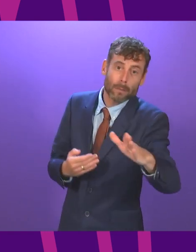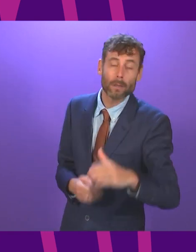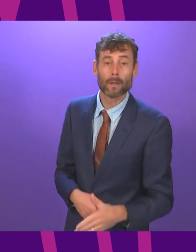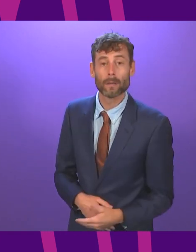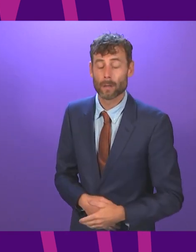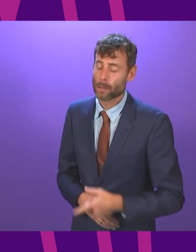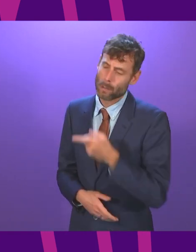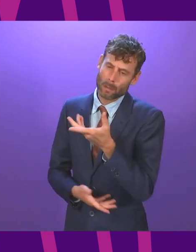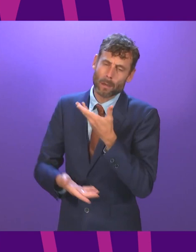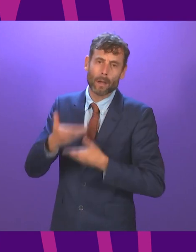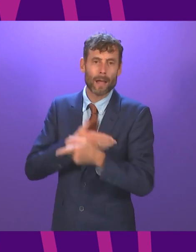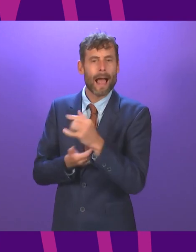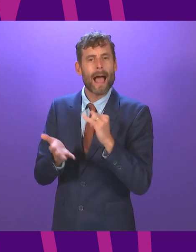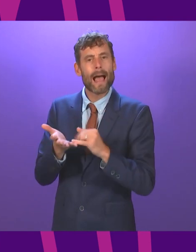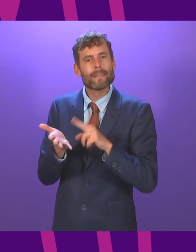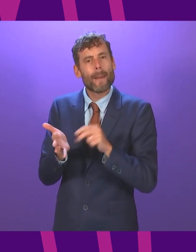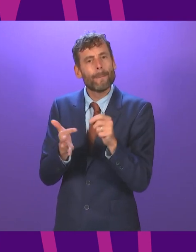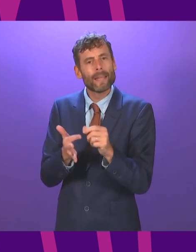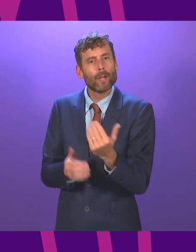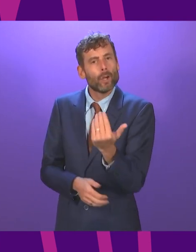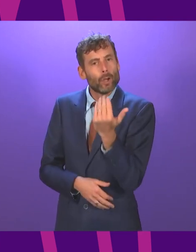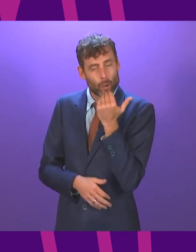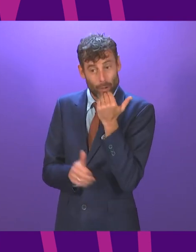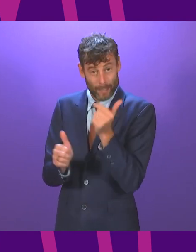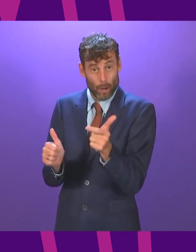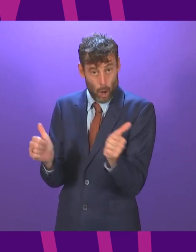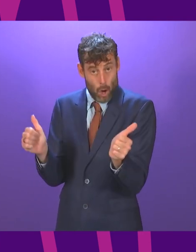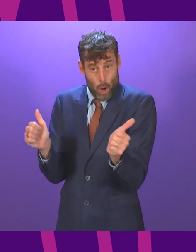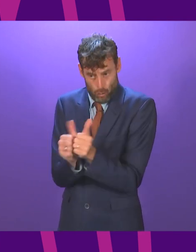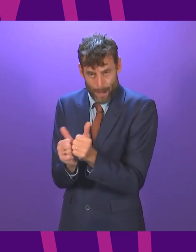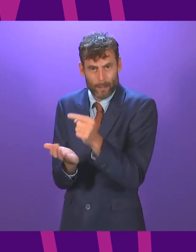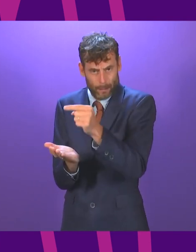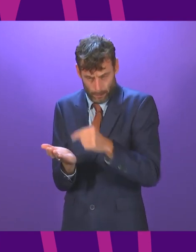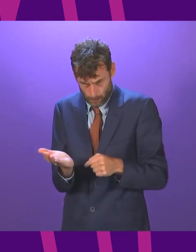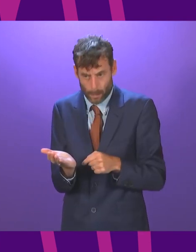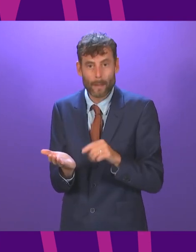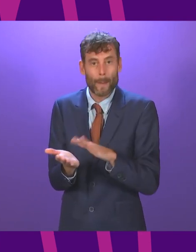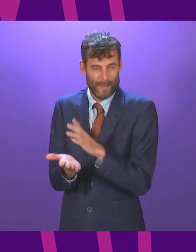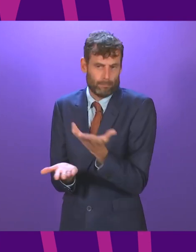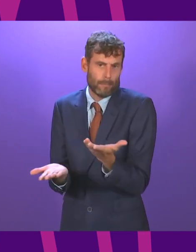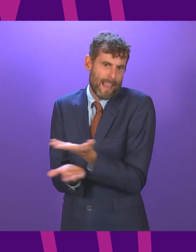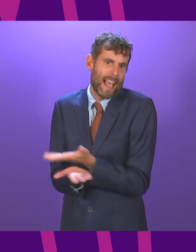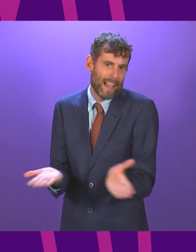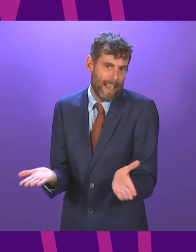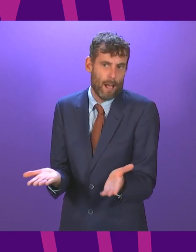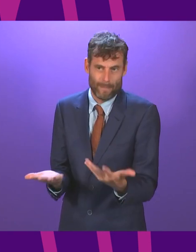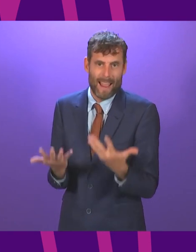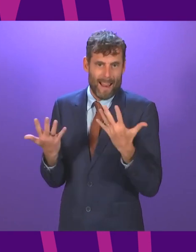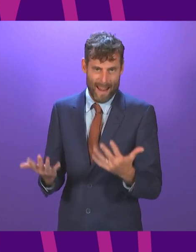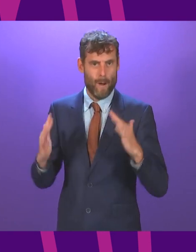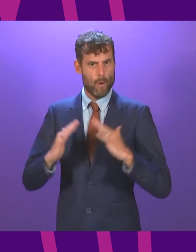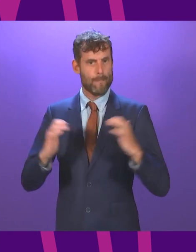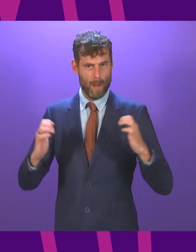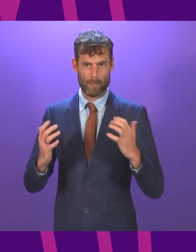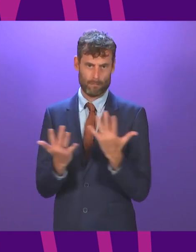the Chamber how this agreement between the SNP and the Greens strengthens the democratic mandate for an independence referendum to ensure that as we